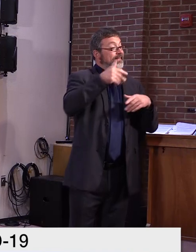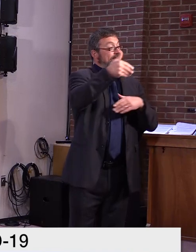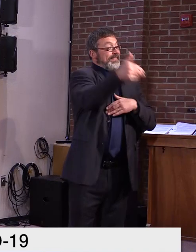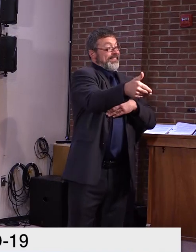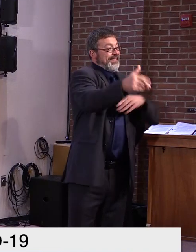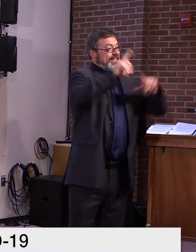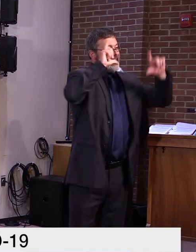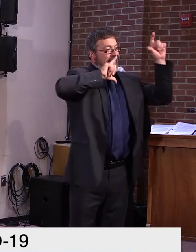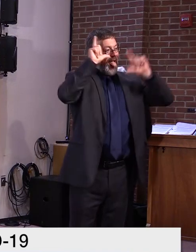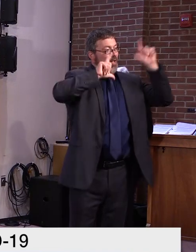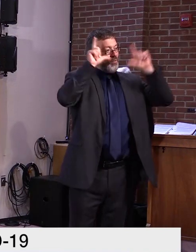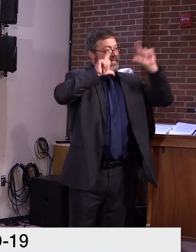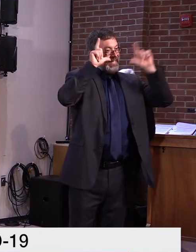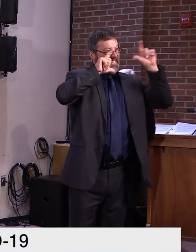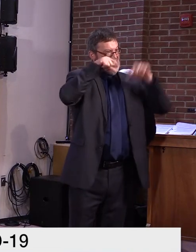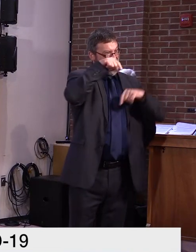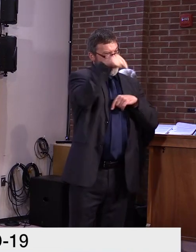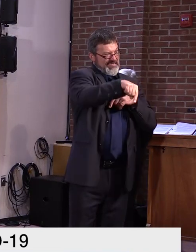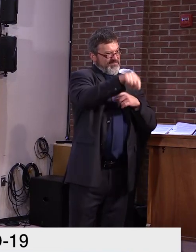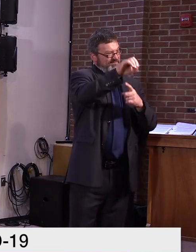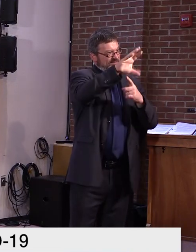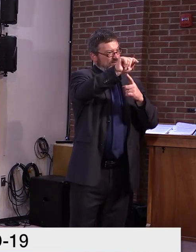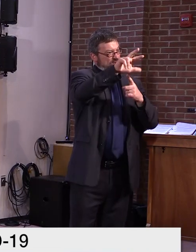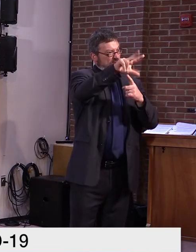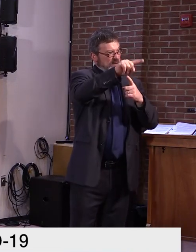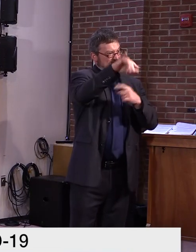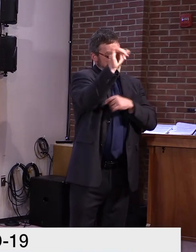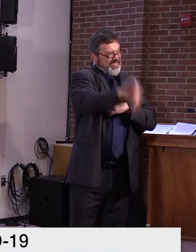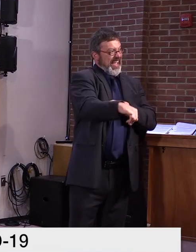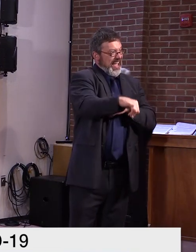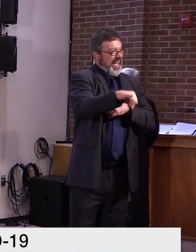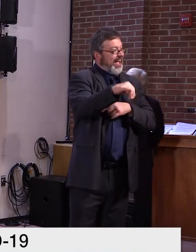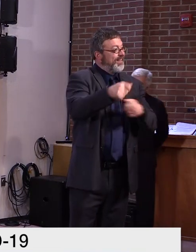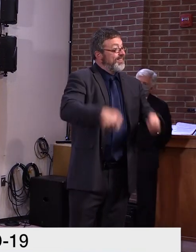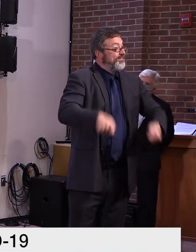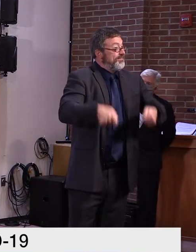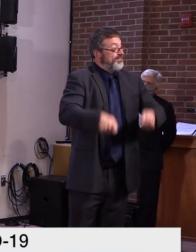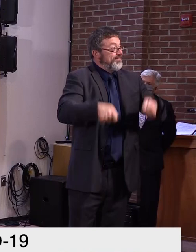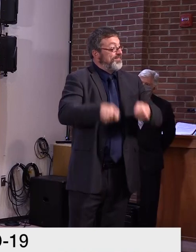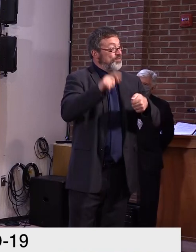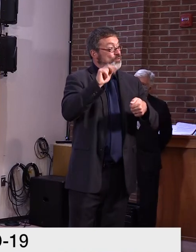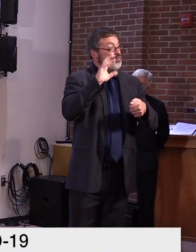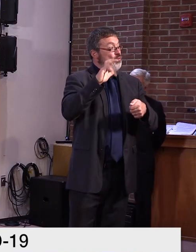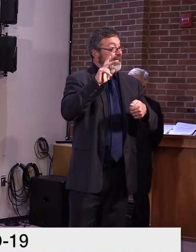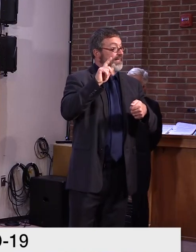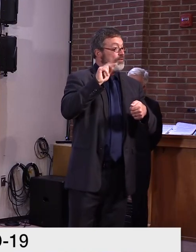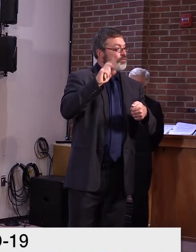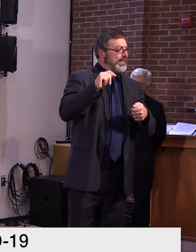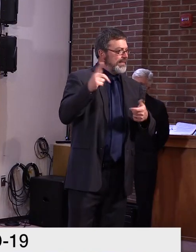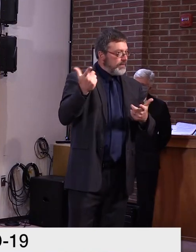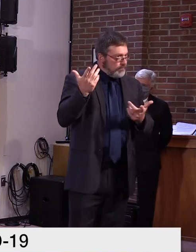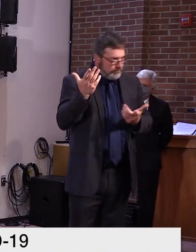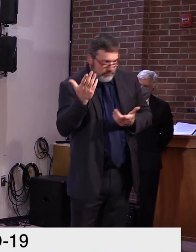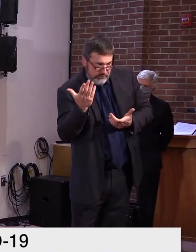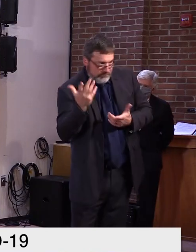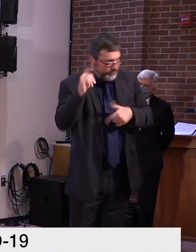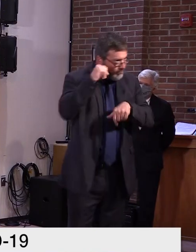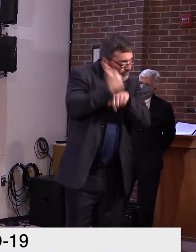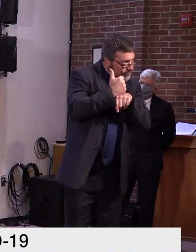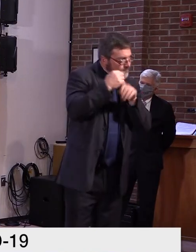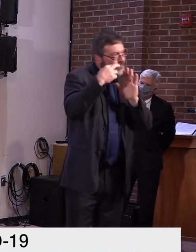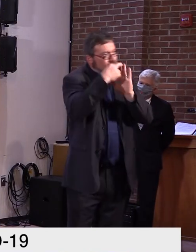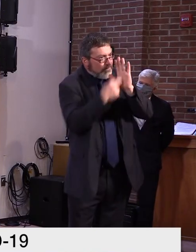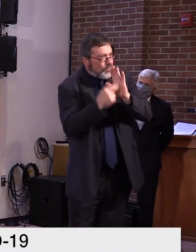just wondering, can we expect any guidance from the state as to whether trick-or-treating will be permissible or recommended